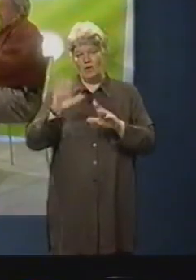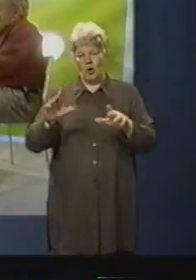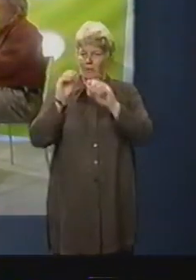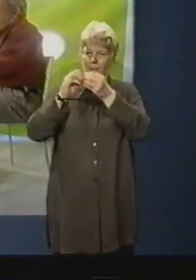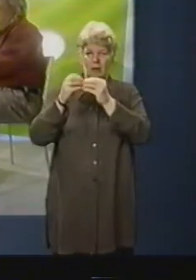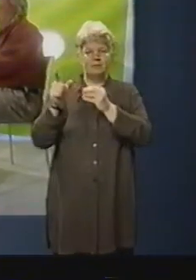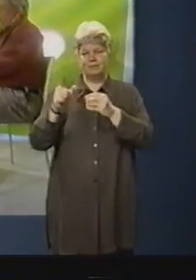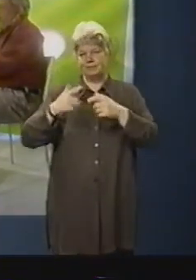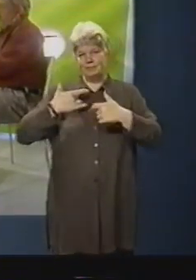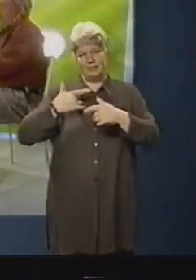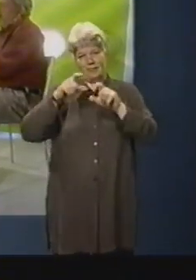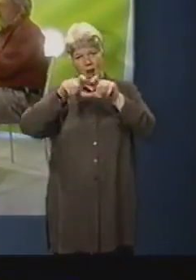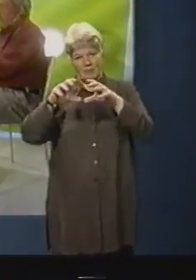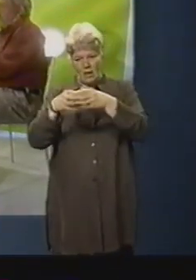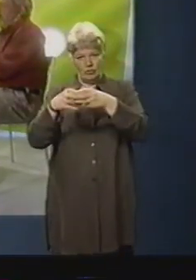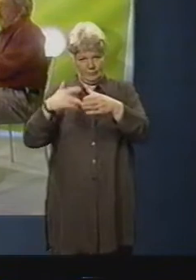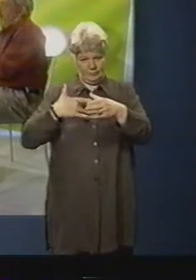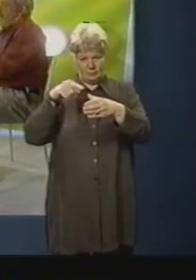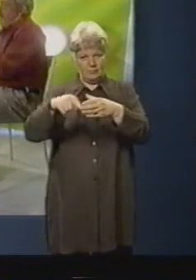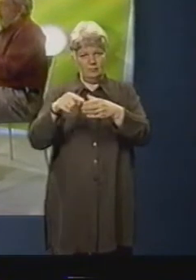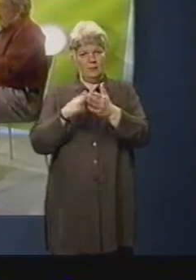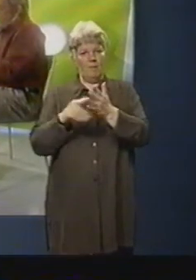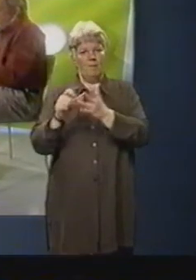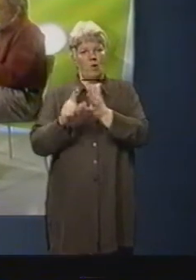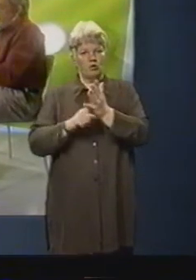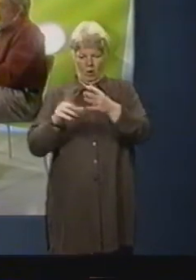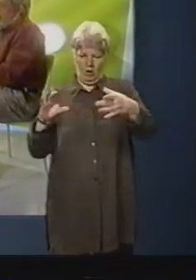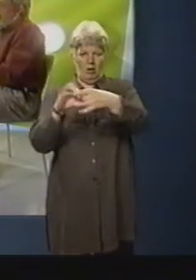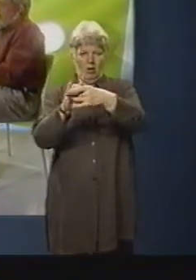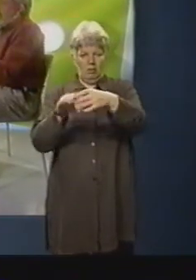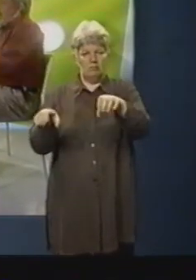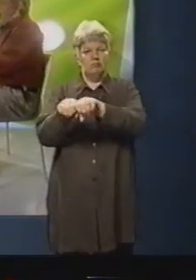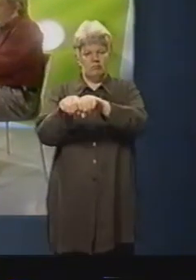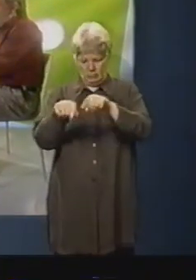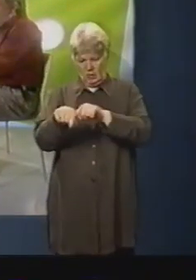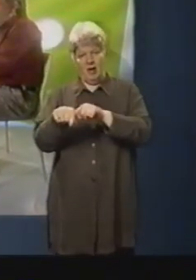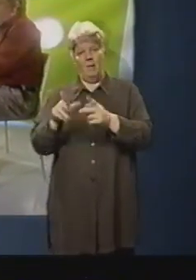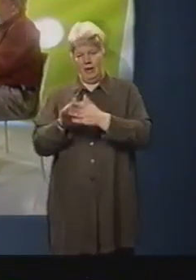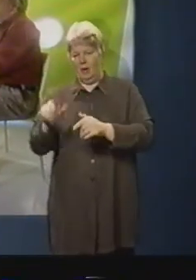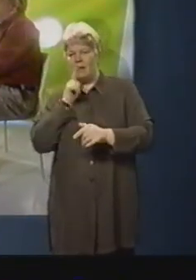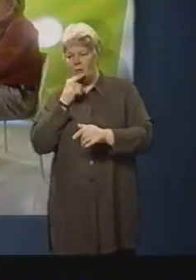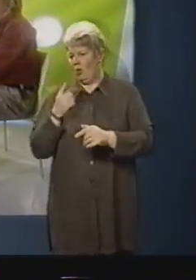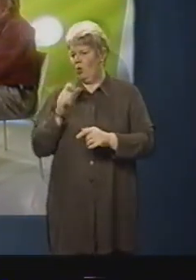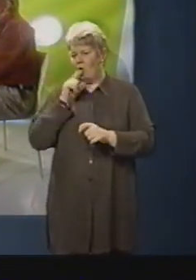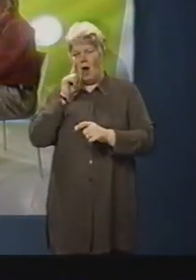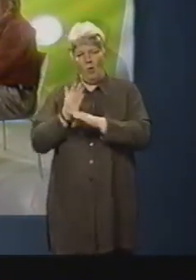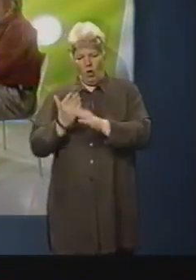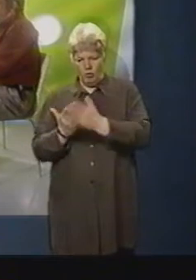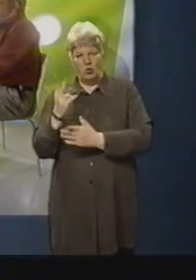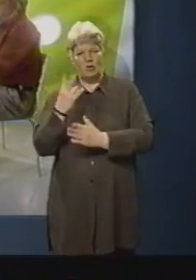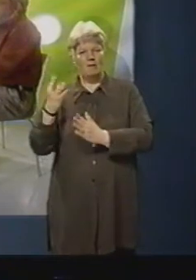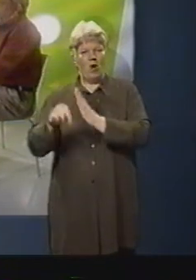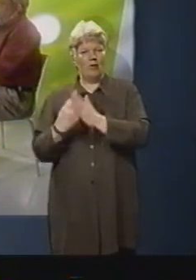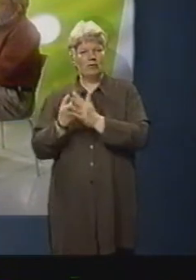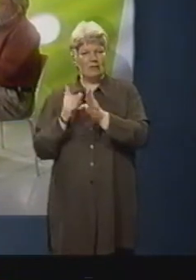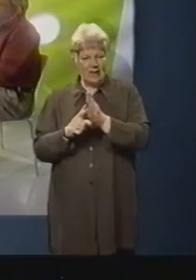then that's going to seriously reduce the potential for both working 24 hours a day and accommodating crew in rescue situations, for